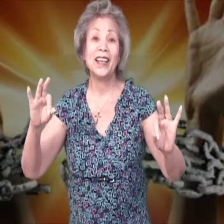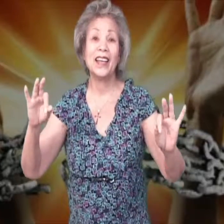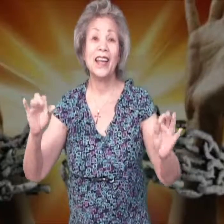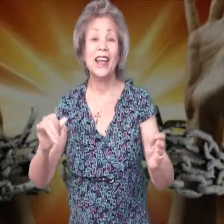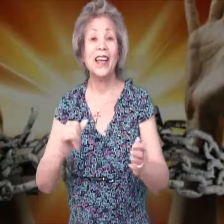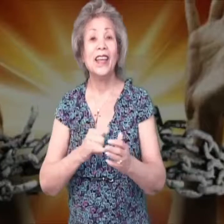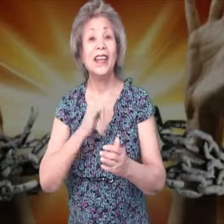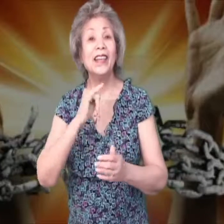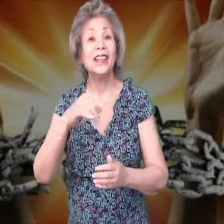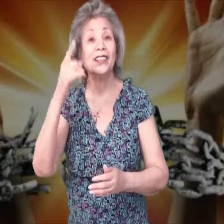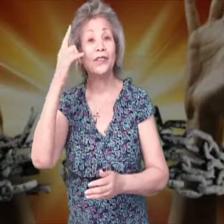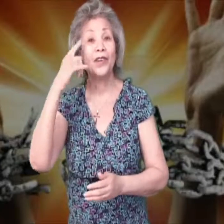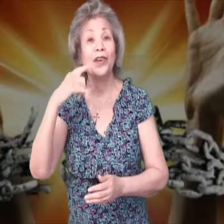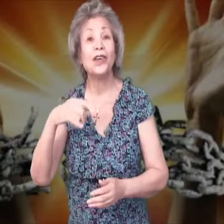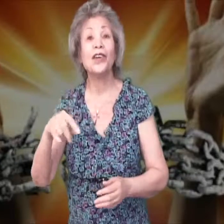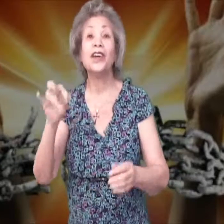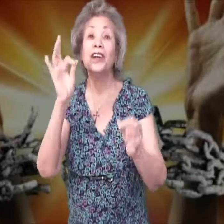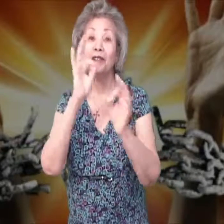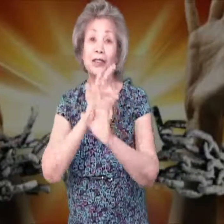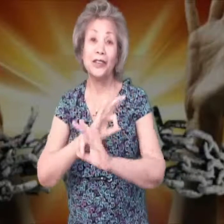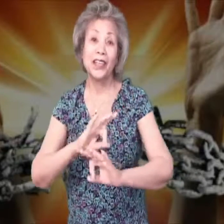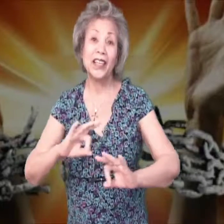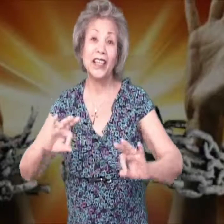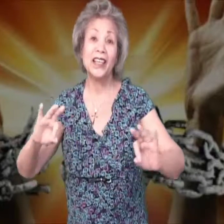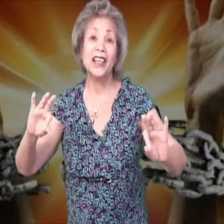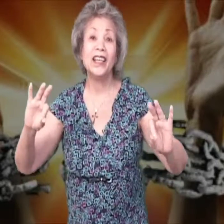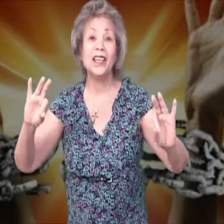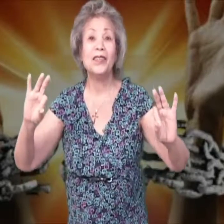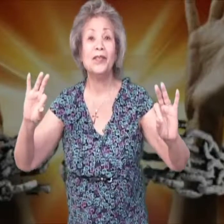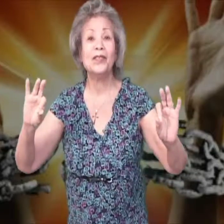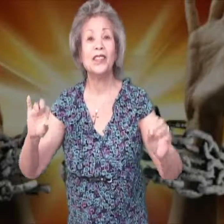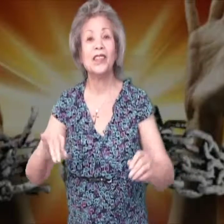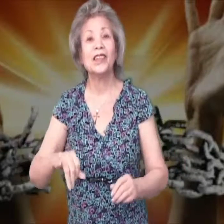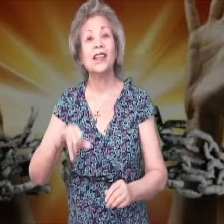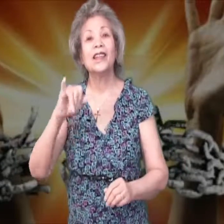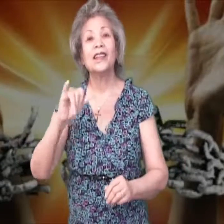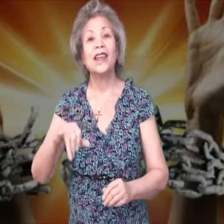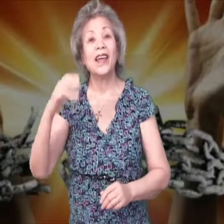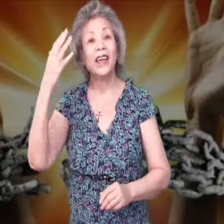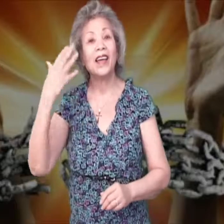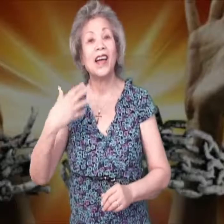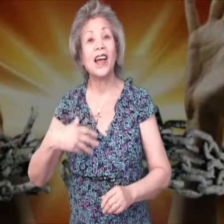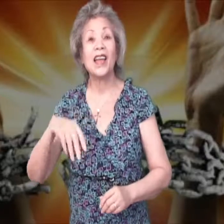It is for freedom that I